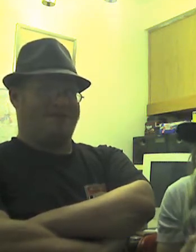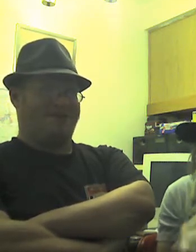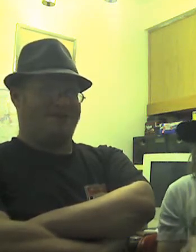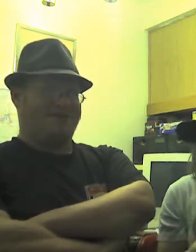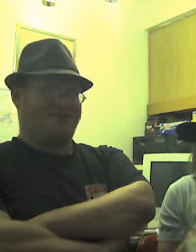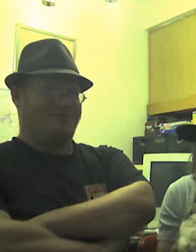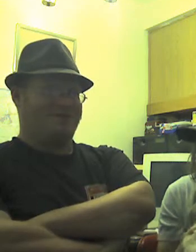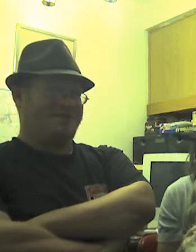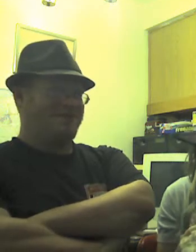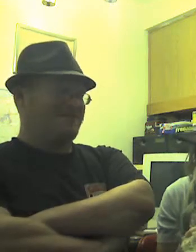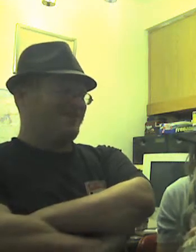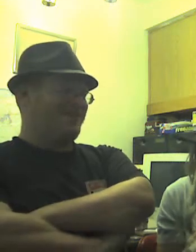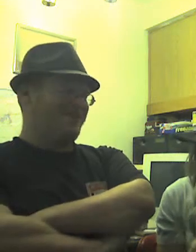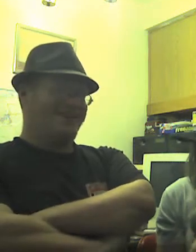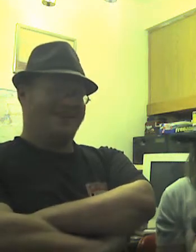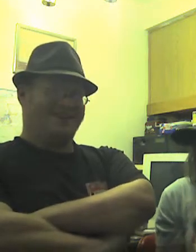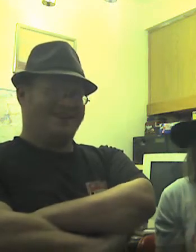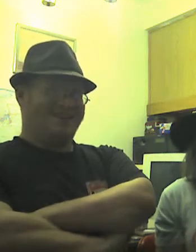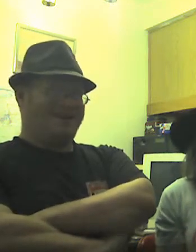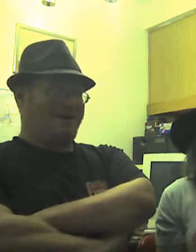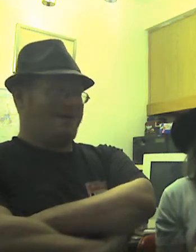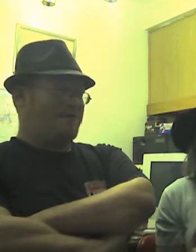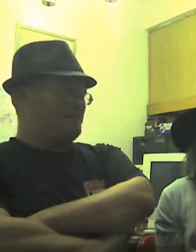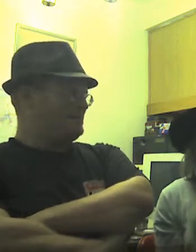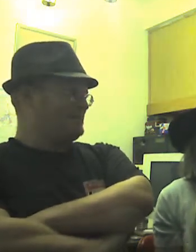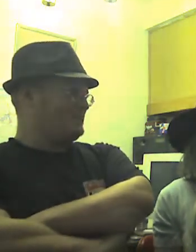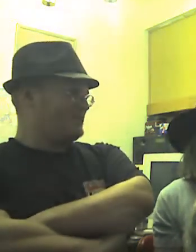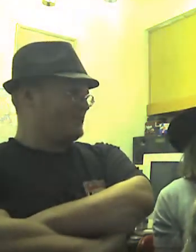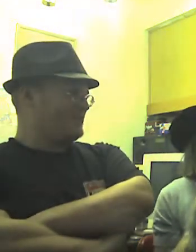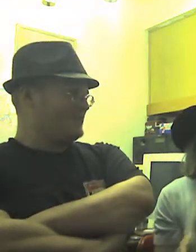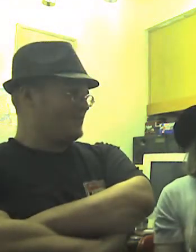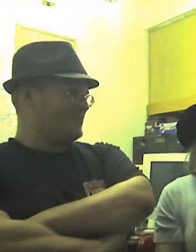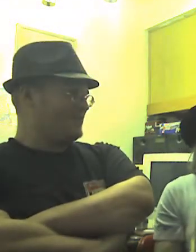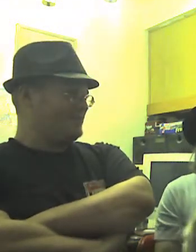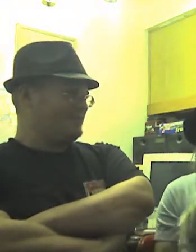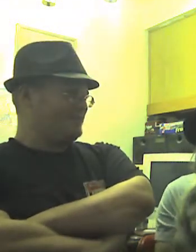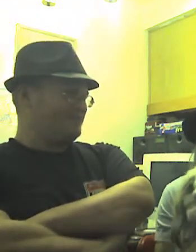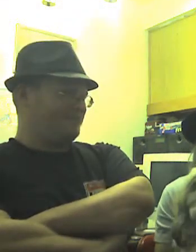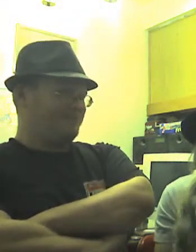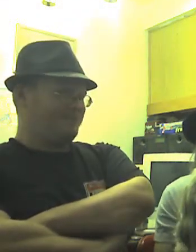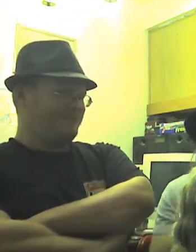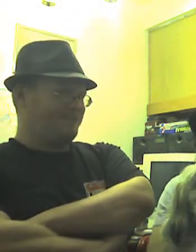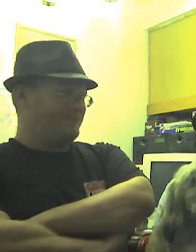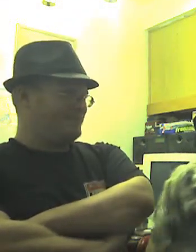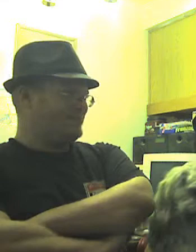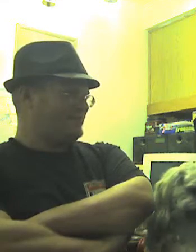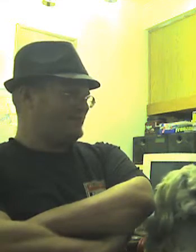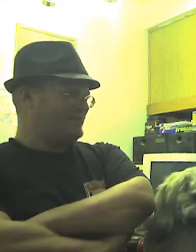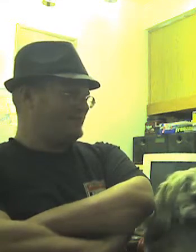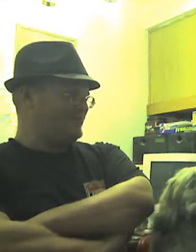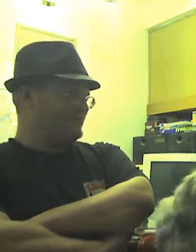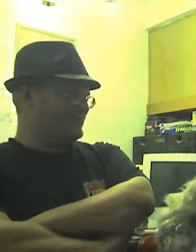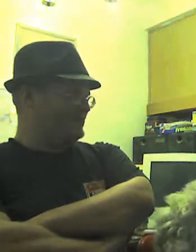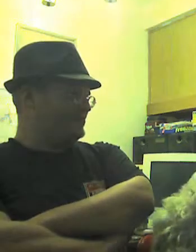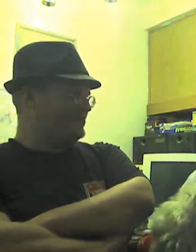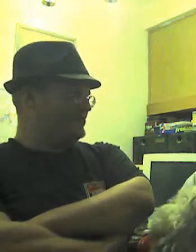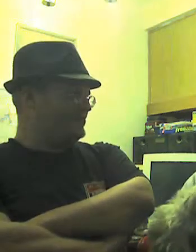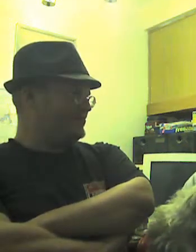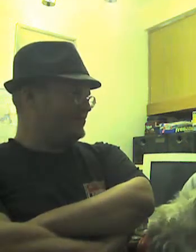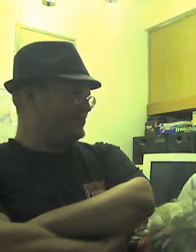artificial ones. I know every... I remember talking to Aaron the other day, talking about football, and I said, there was like